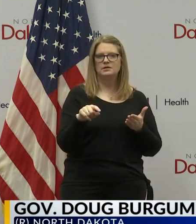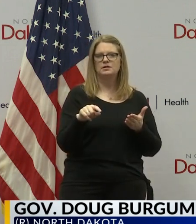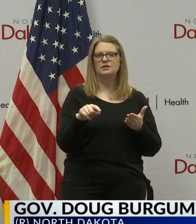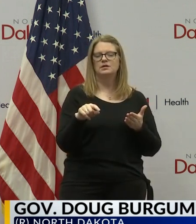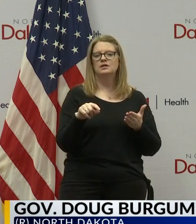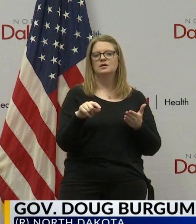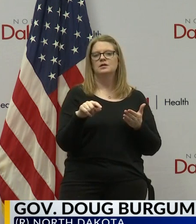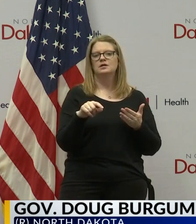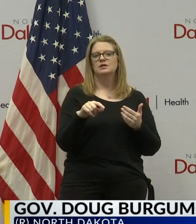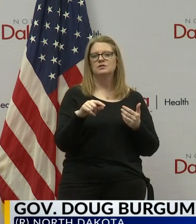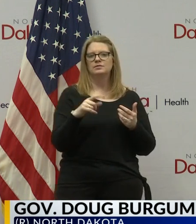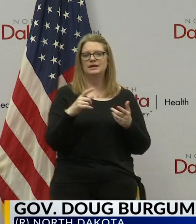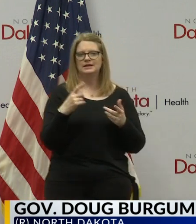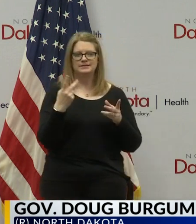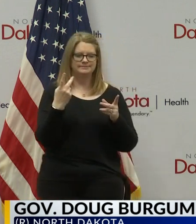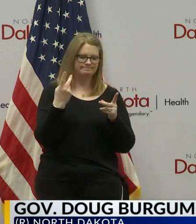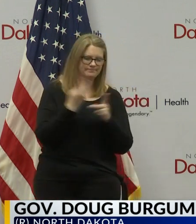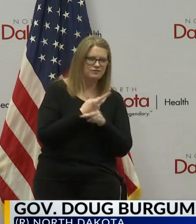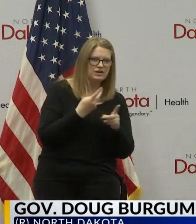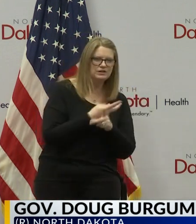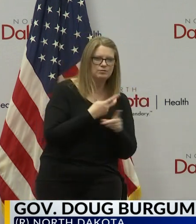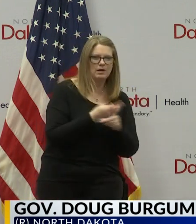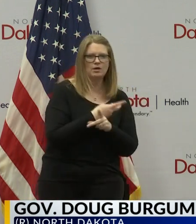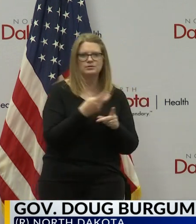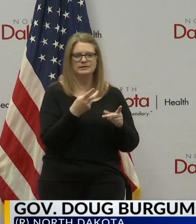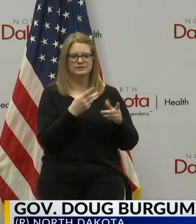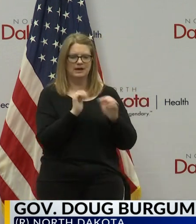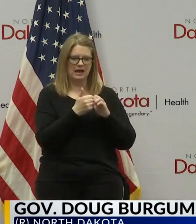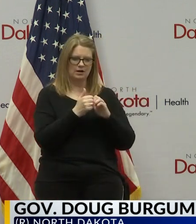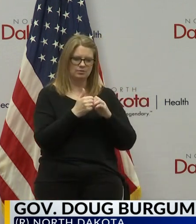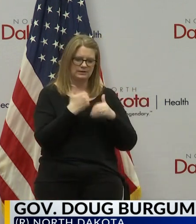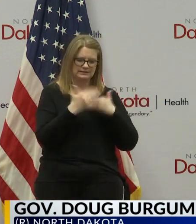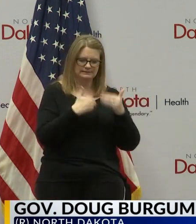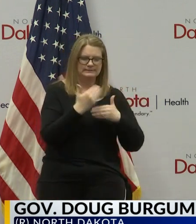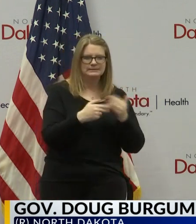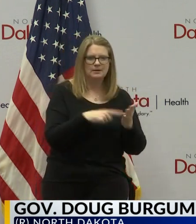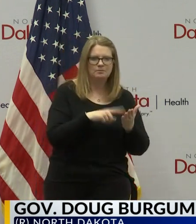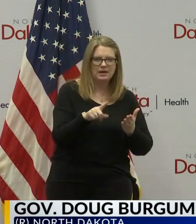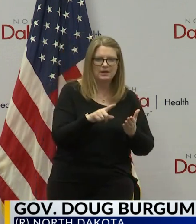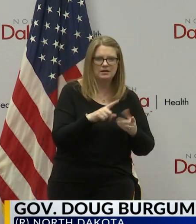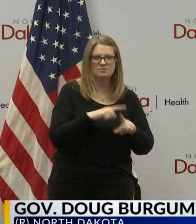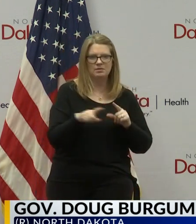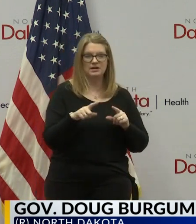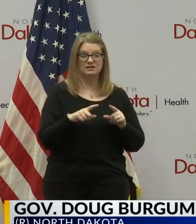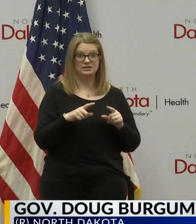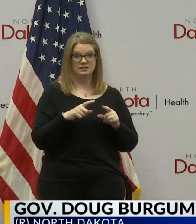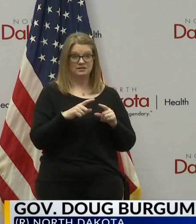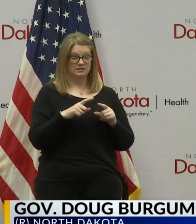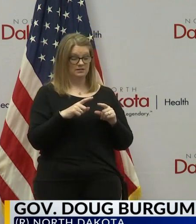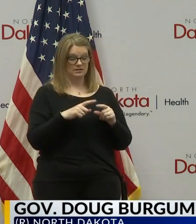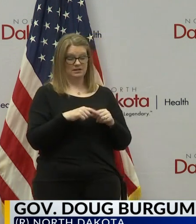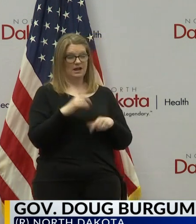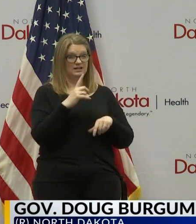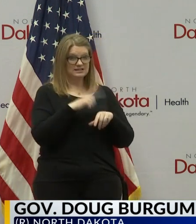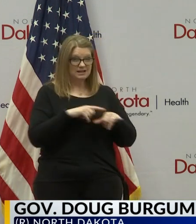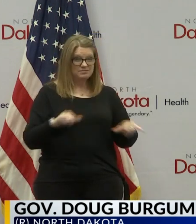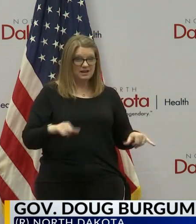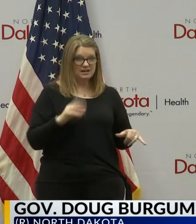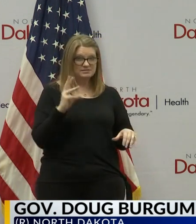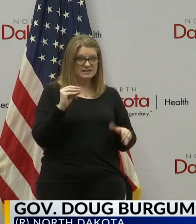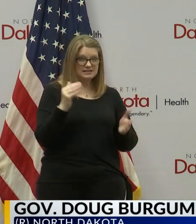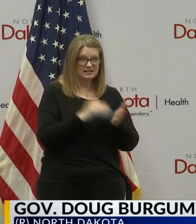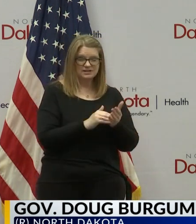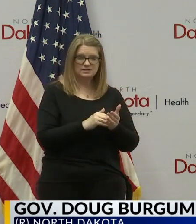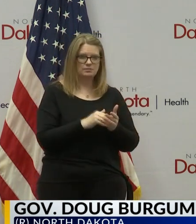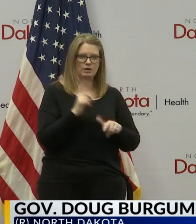were able to come up with a workaround, but the workaround wasn't allow us to do a run where we could do all 60,000 at one time, so we split it